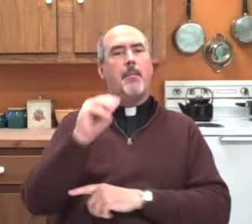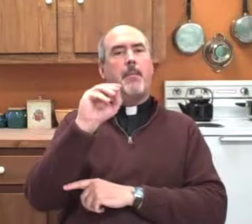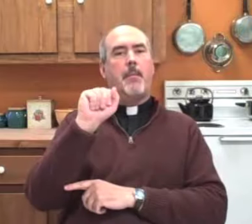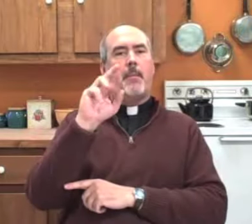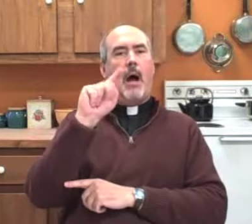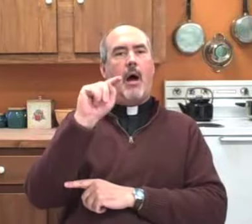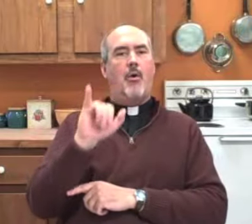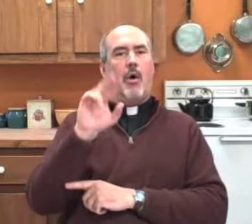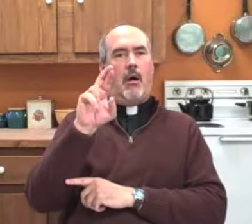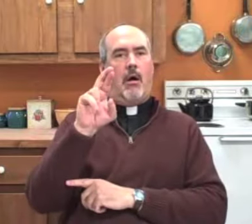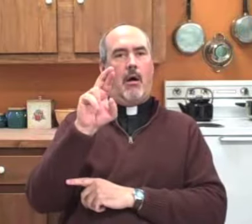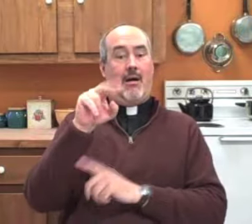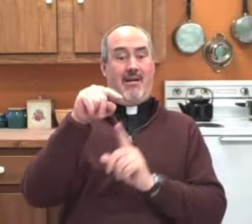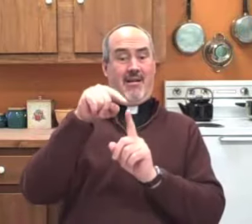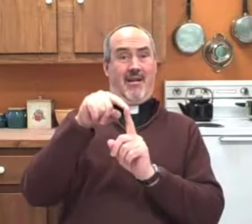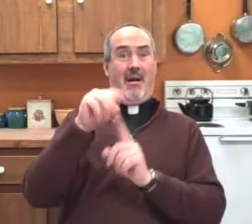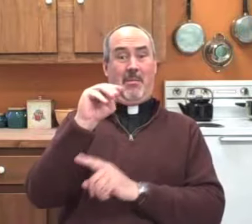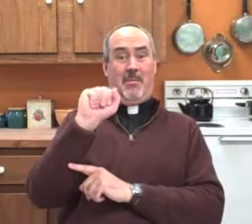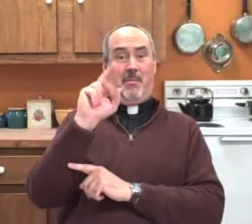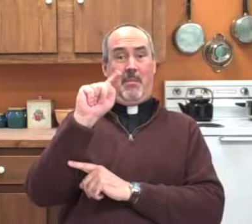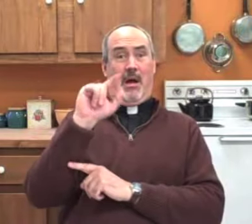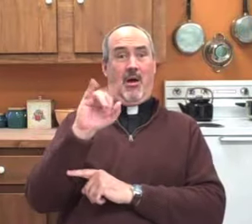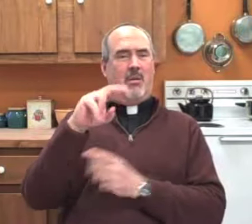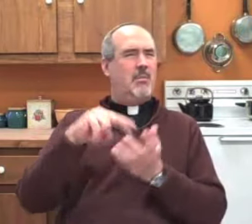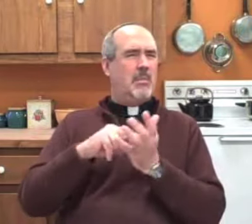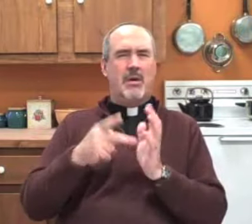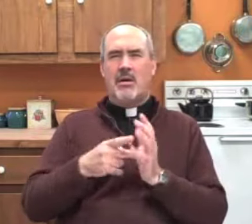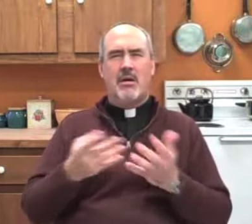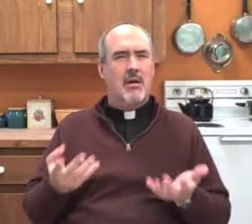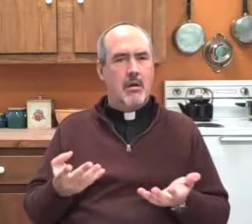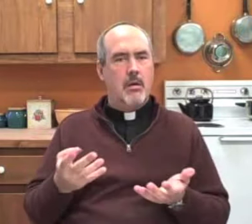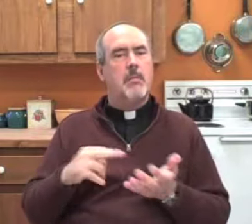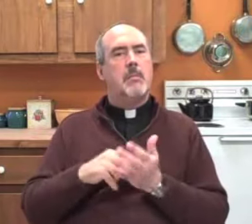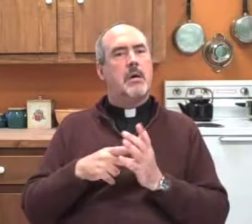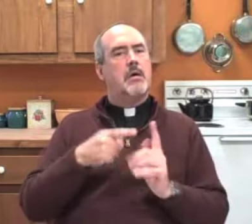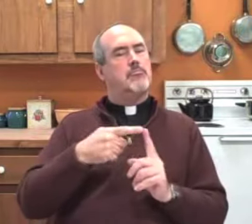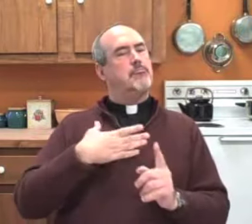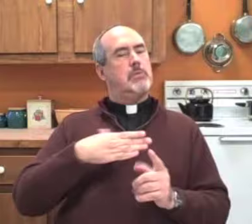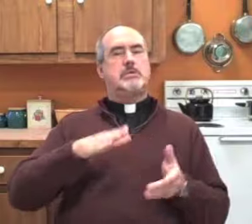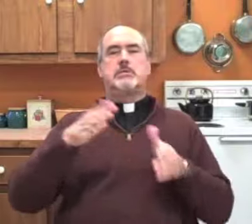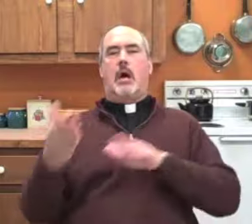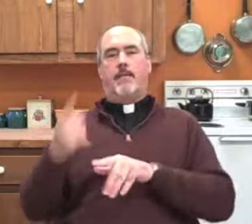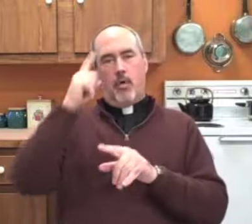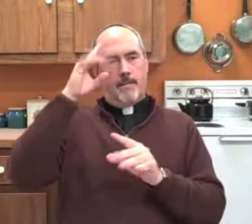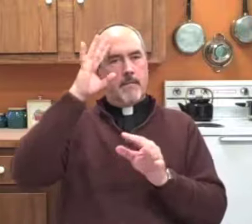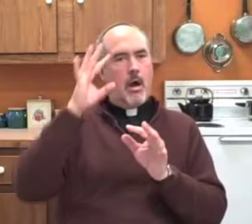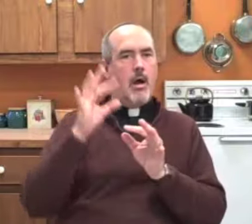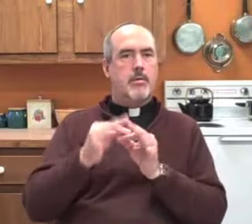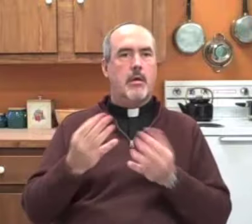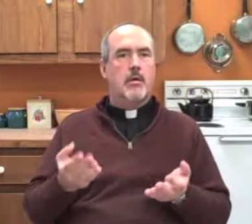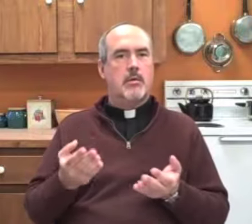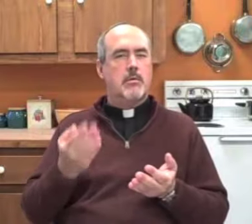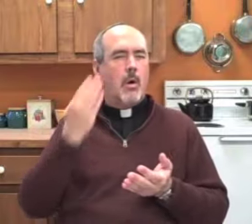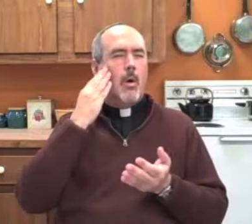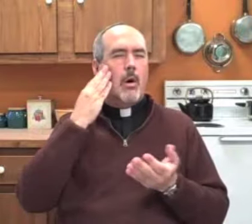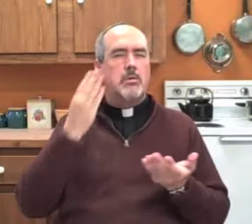She died a martyr. A martyr simply means someone who is willing to die for their faith.